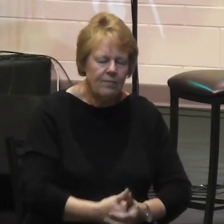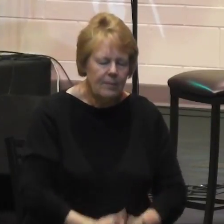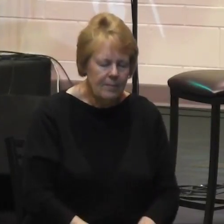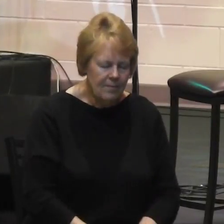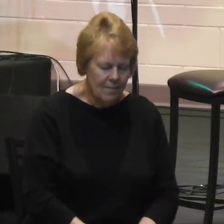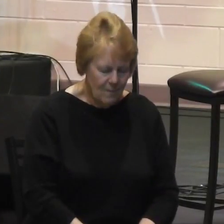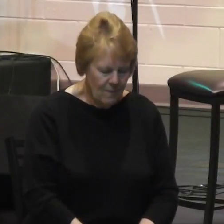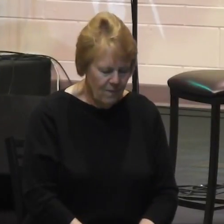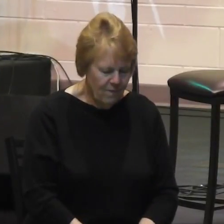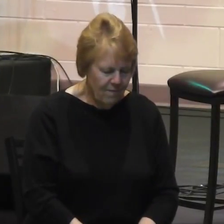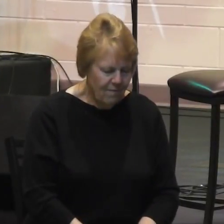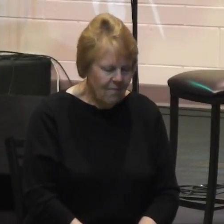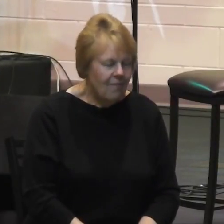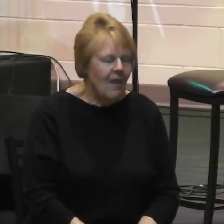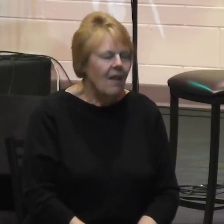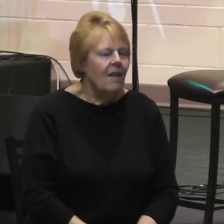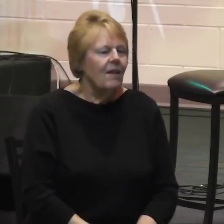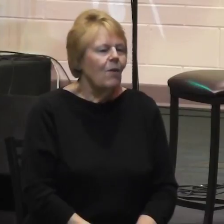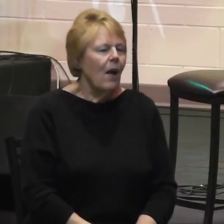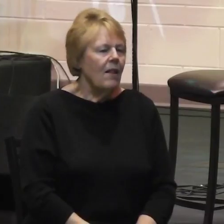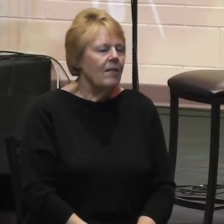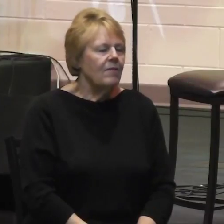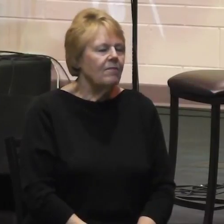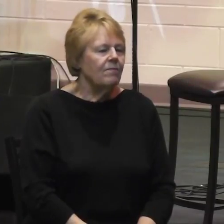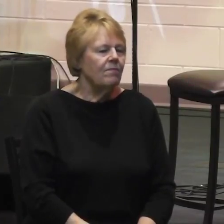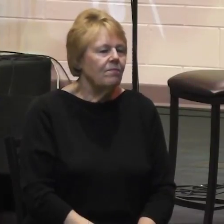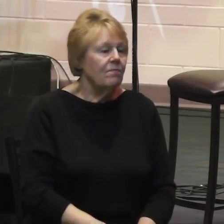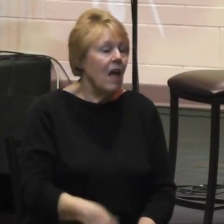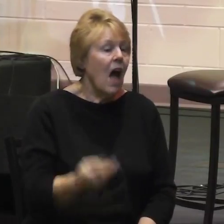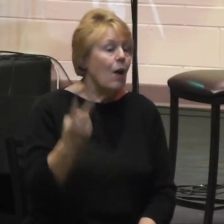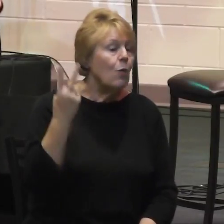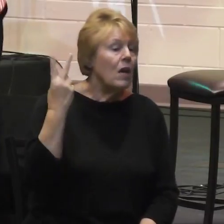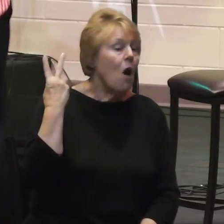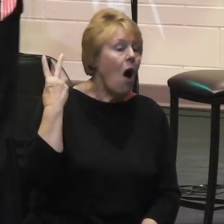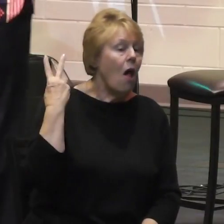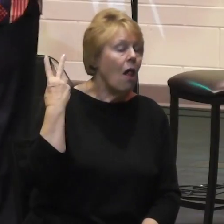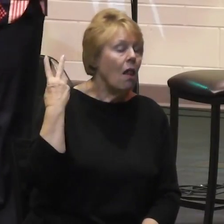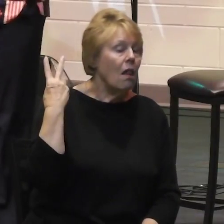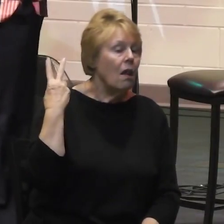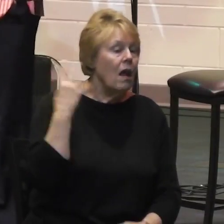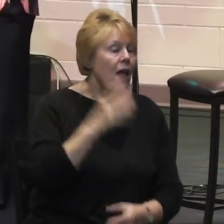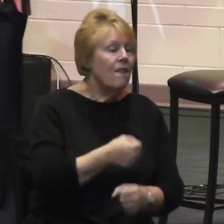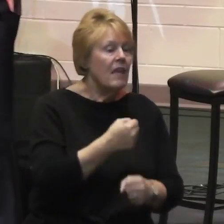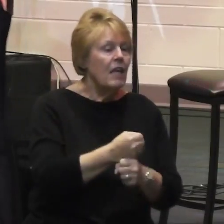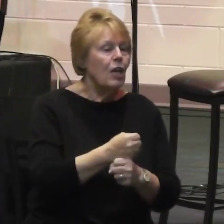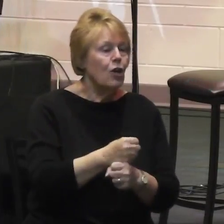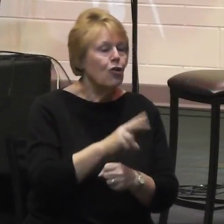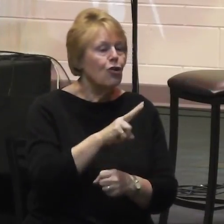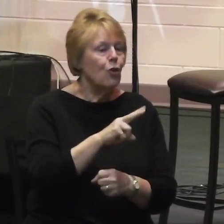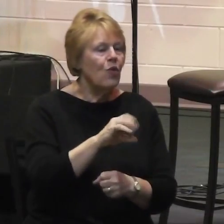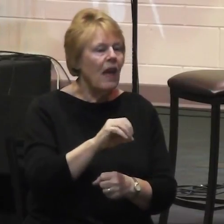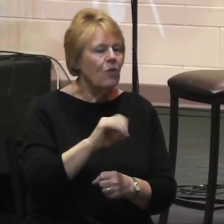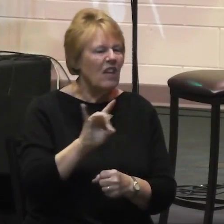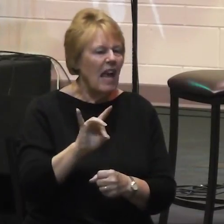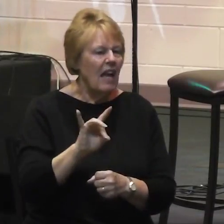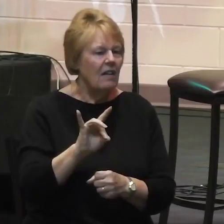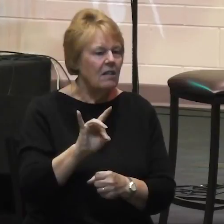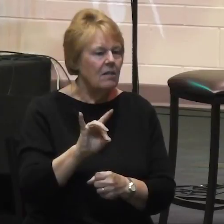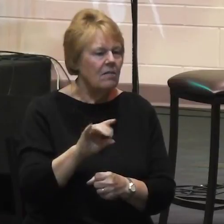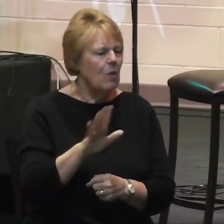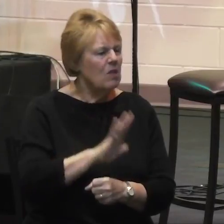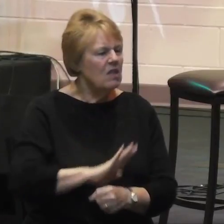Well, I recall early in the year 2008, sometime in January,